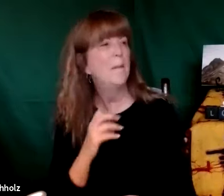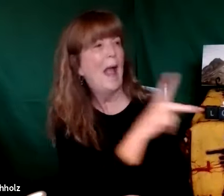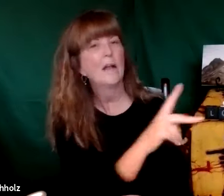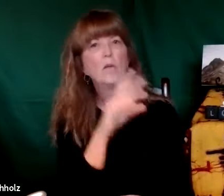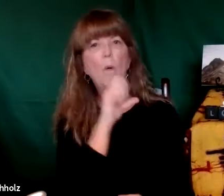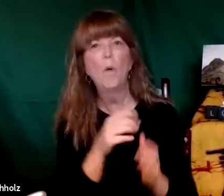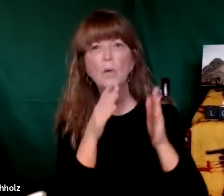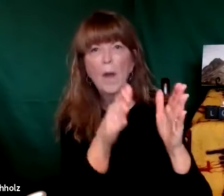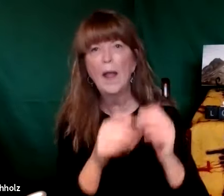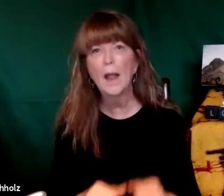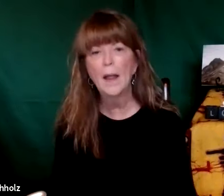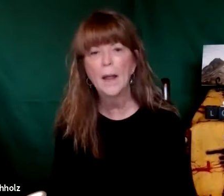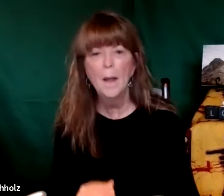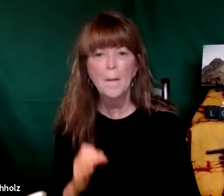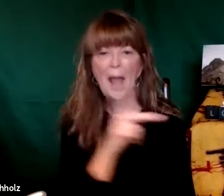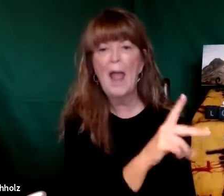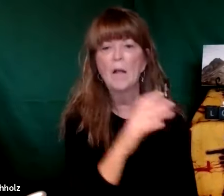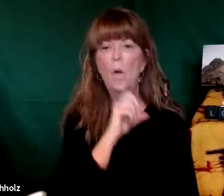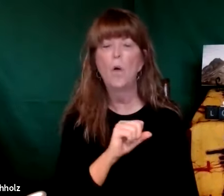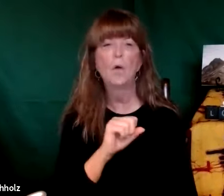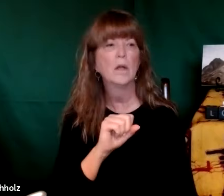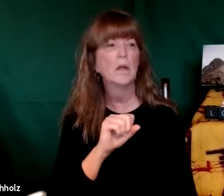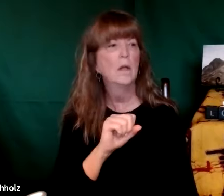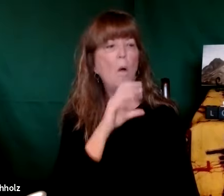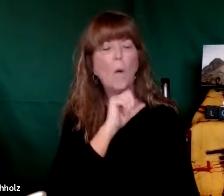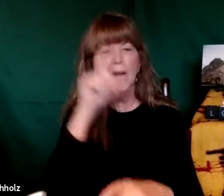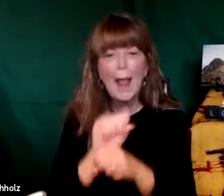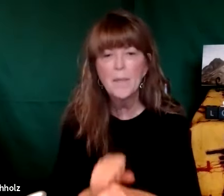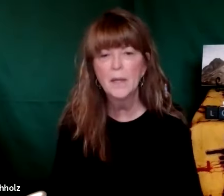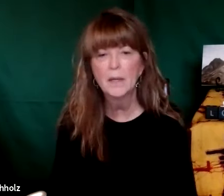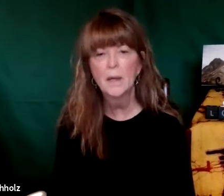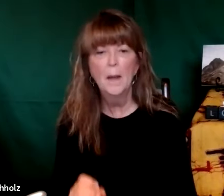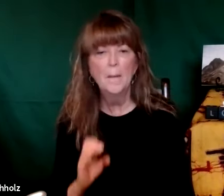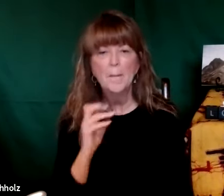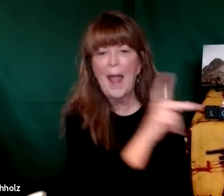we don't listen to God so we go back to our familiar ways we go back to our old habits